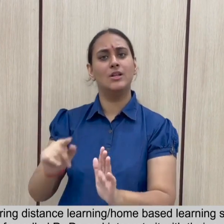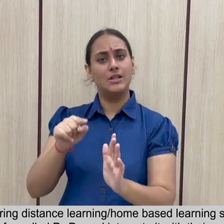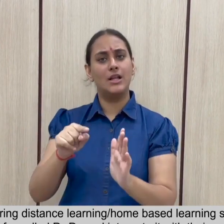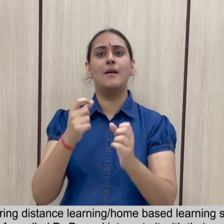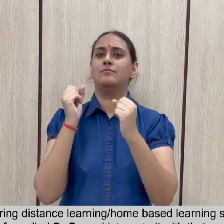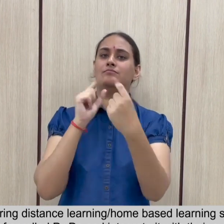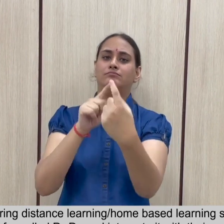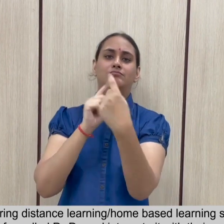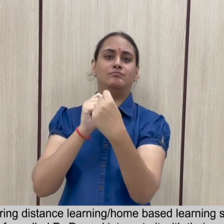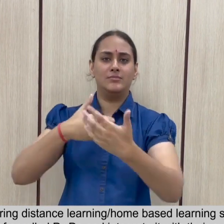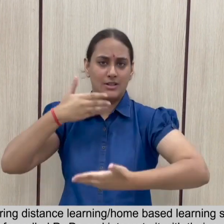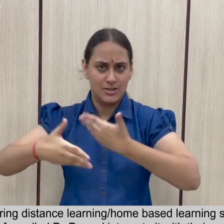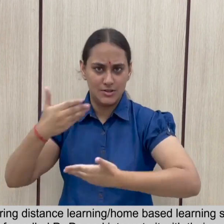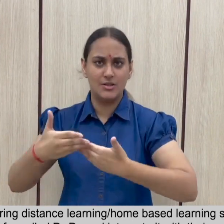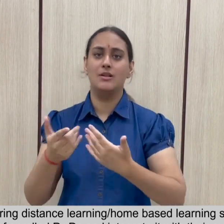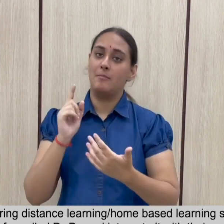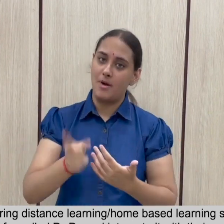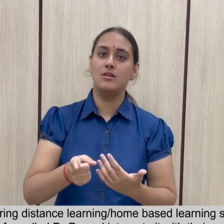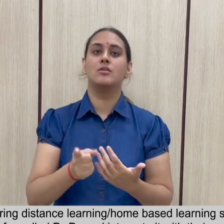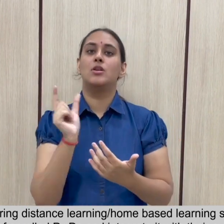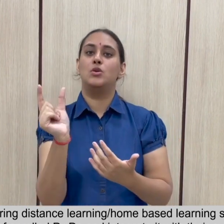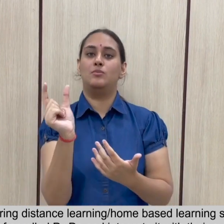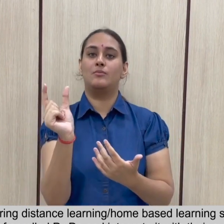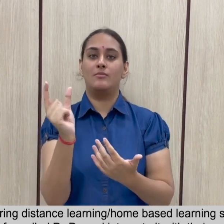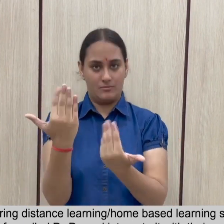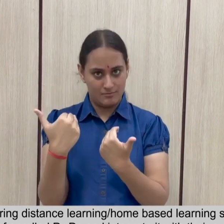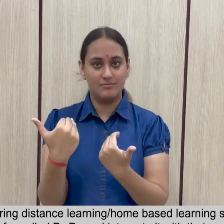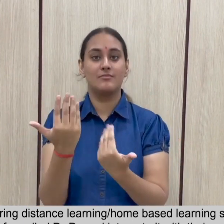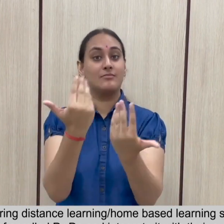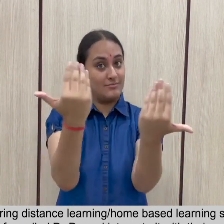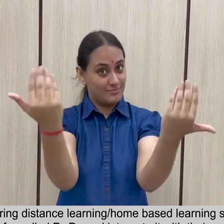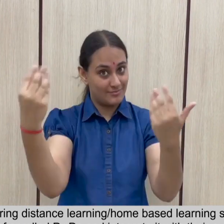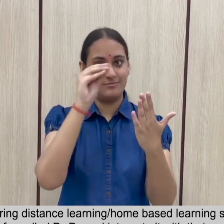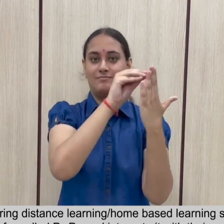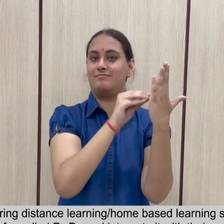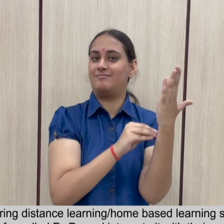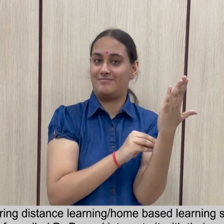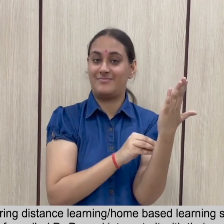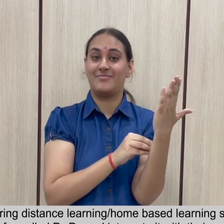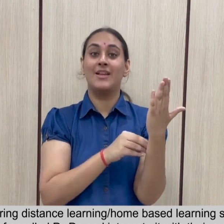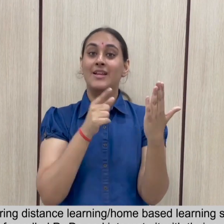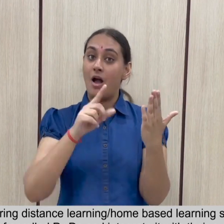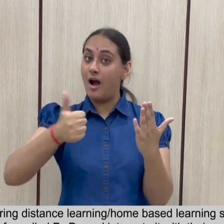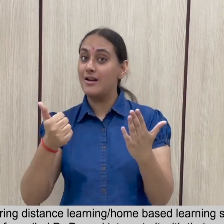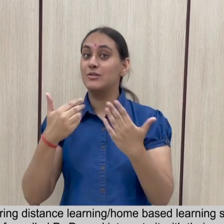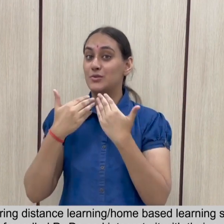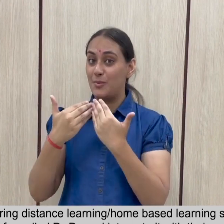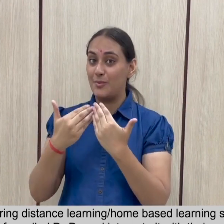number of enrolled PWDs and integrate it with their overall database. 17